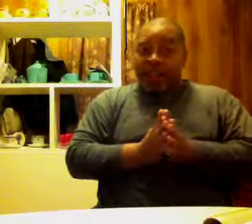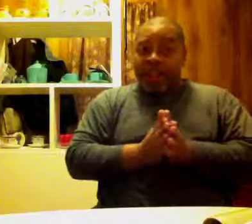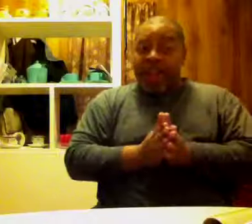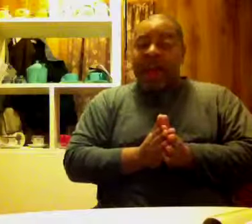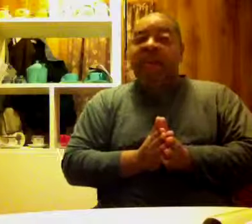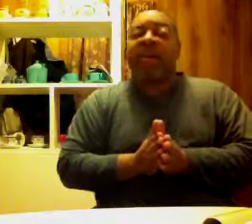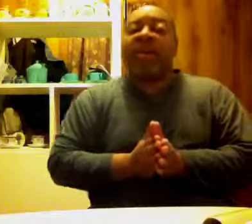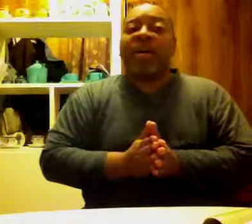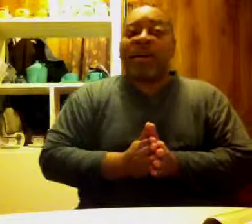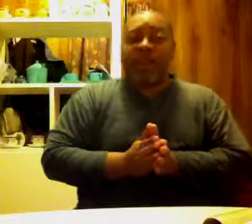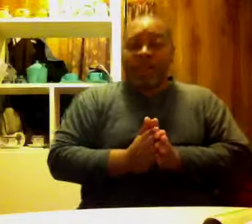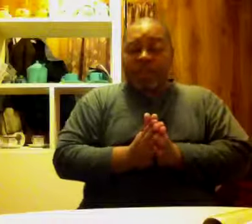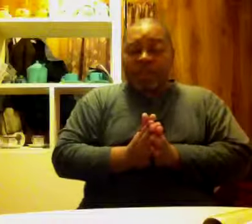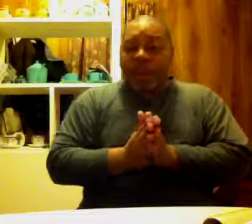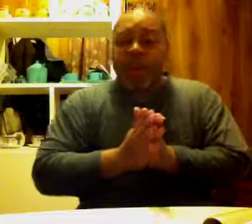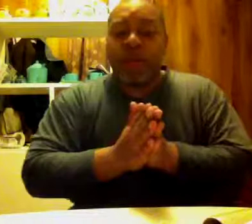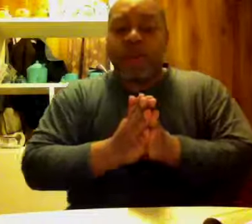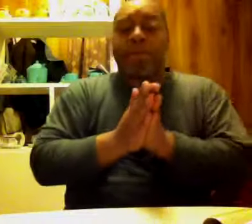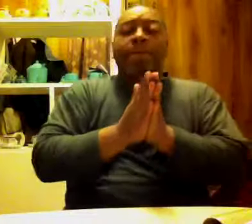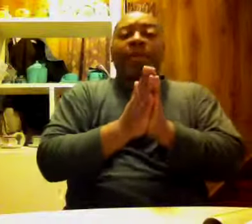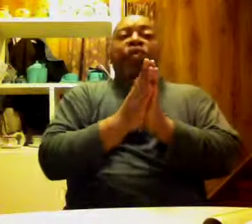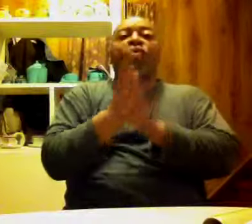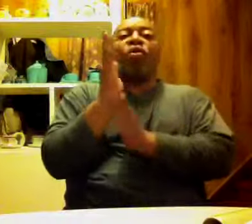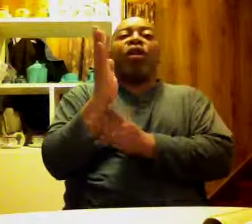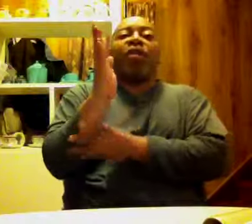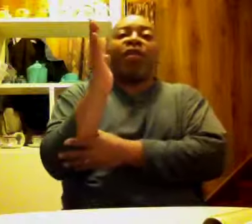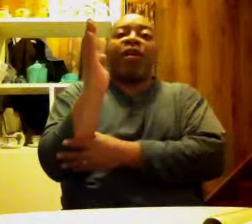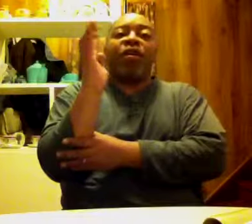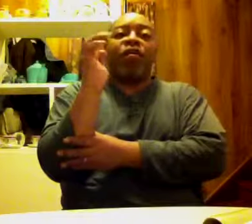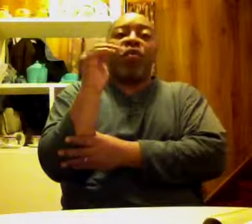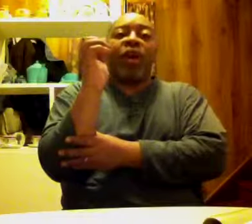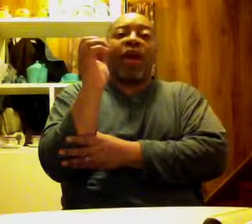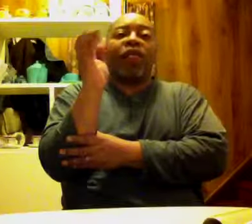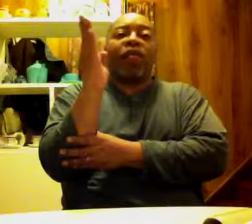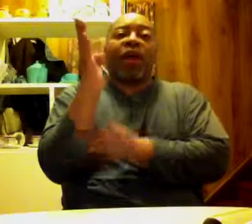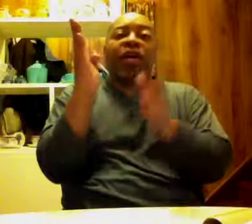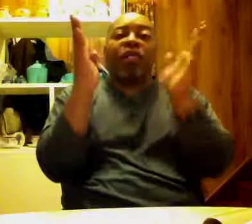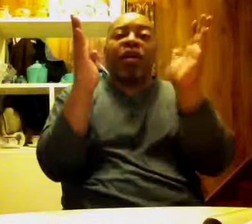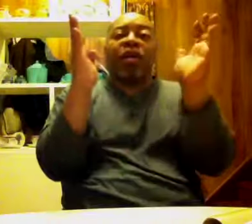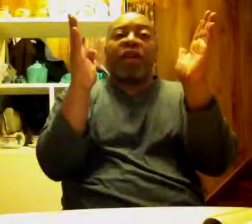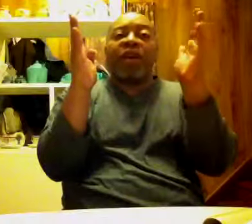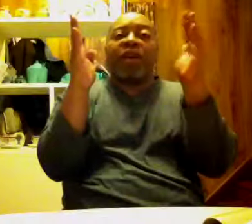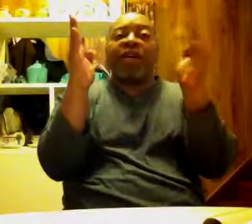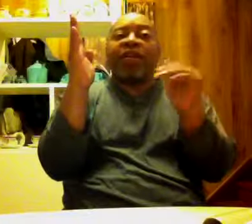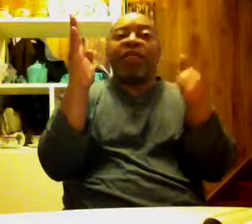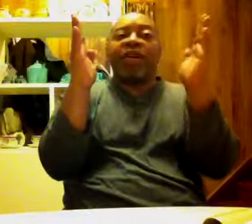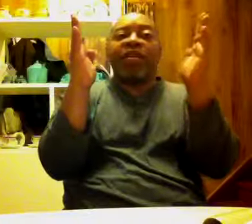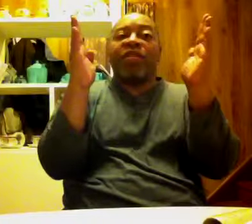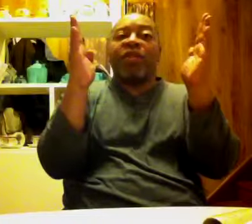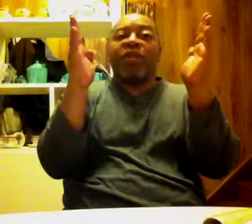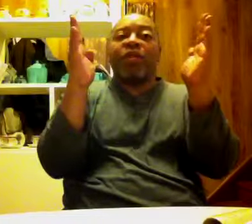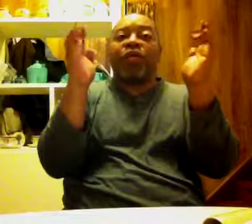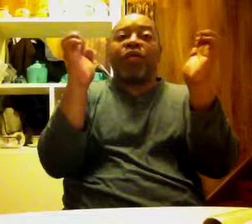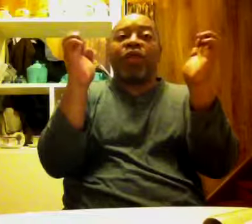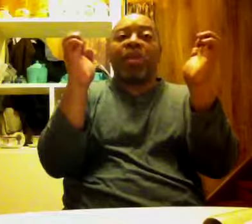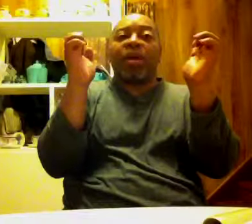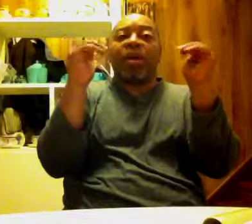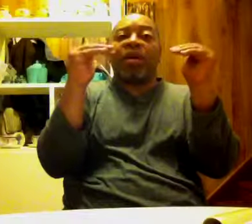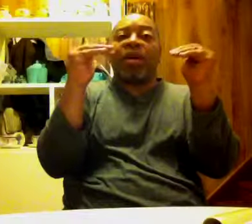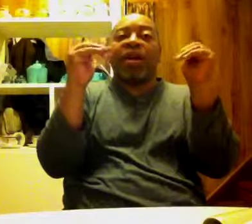that. Uh, this is really, it's all in the fingers. So one exercise that I found that you can do for this is just coming here and